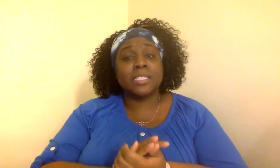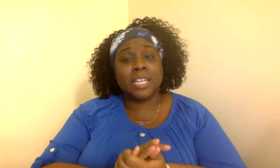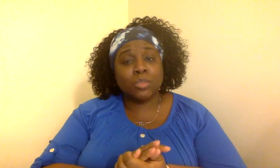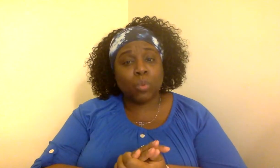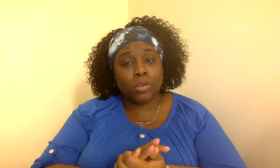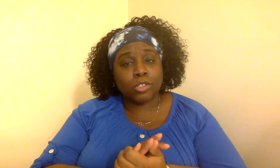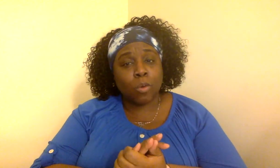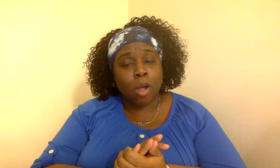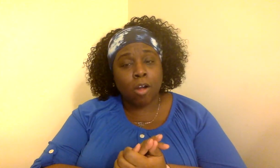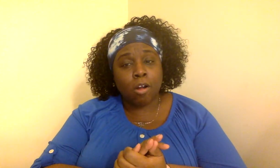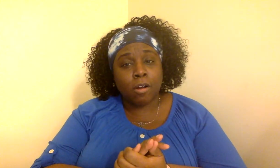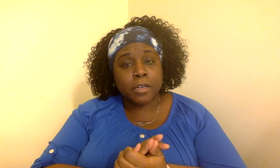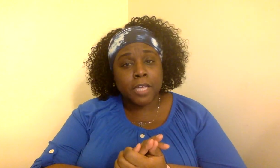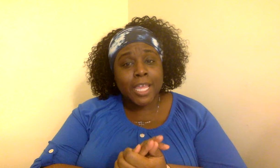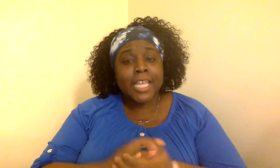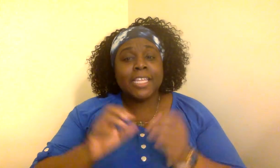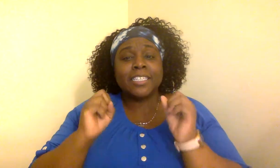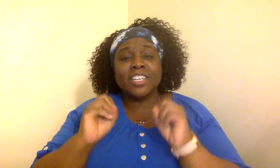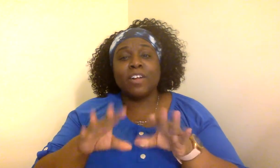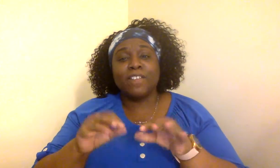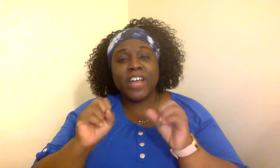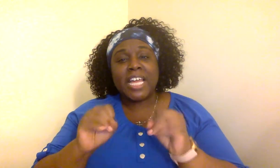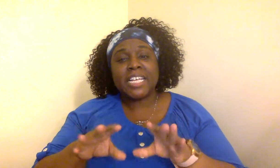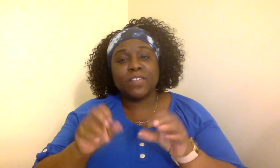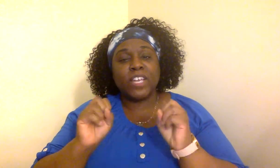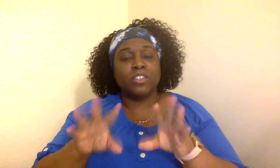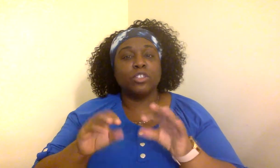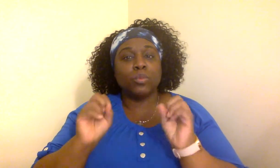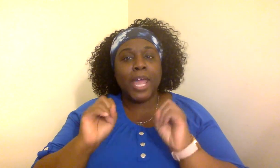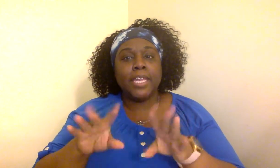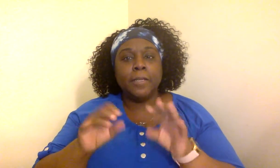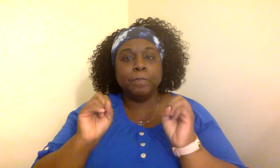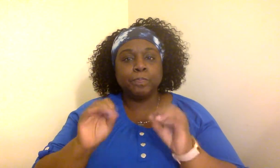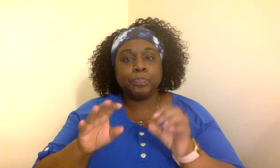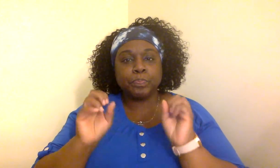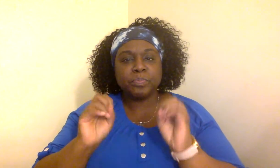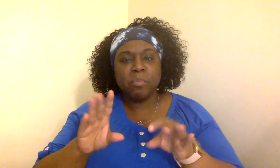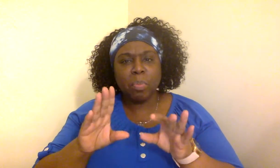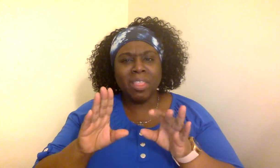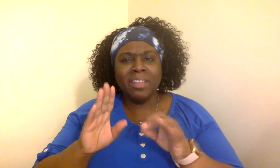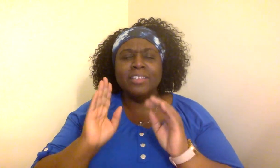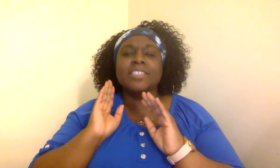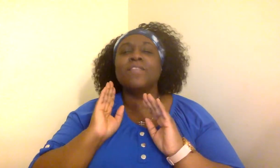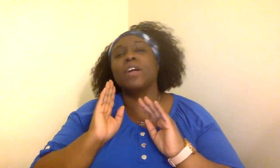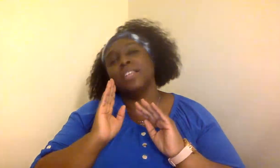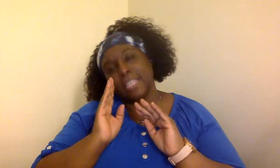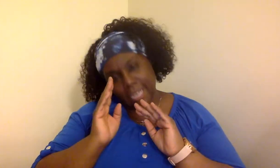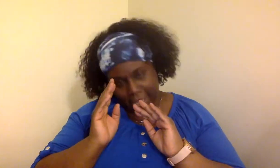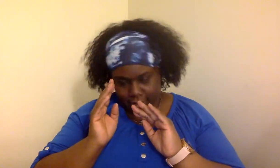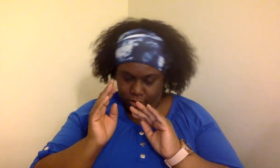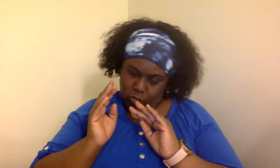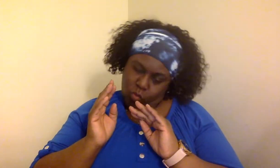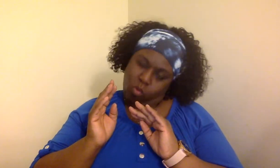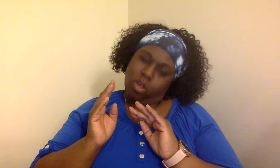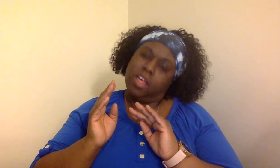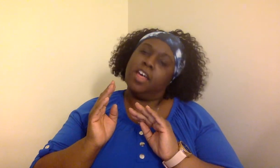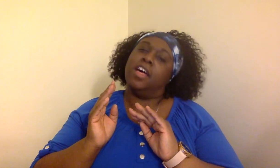it has worked so hard. Let's get our phonics fingers ready and let's give our neck a one